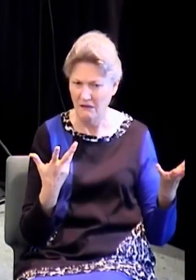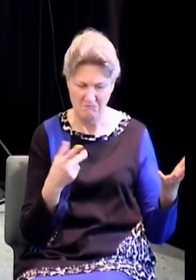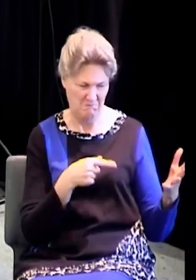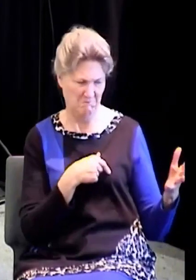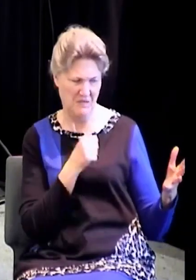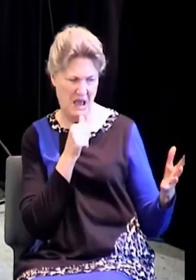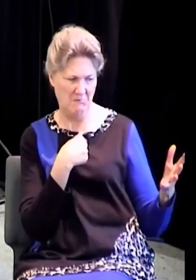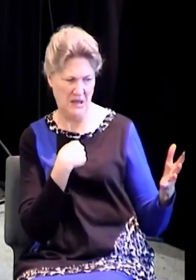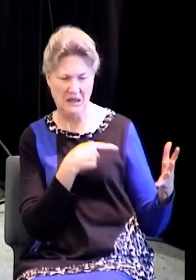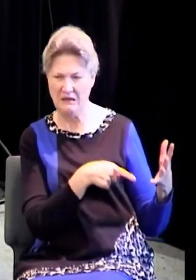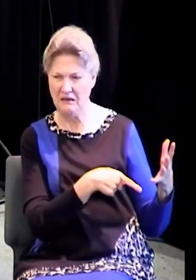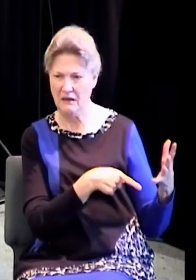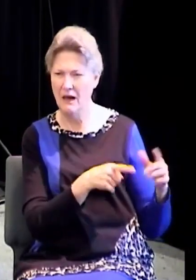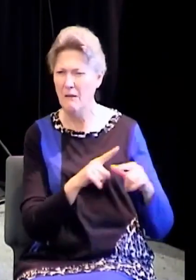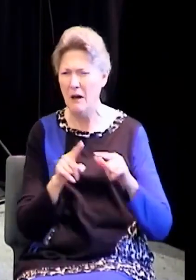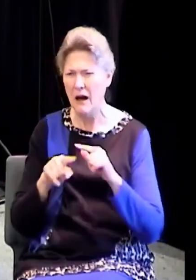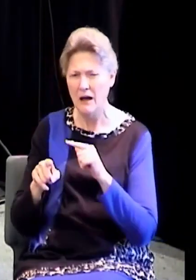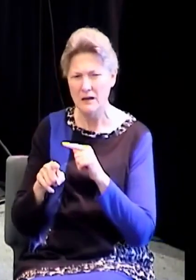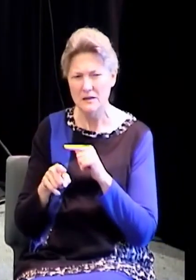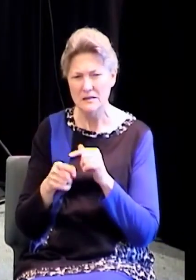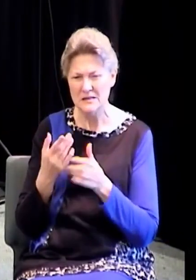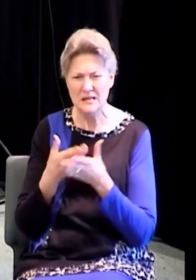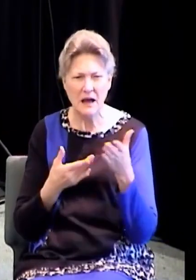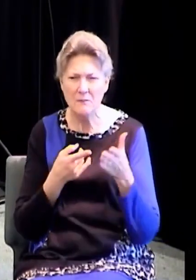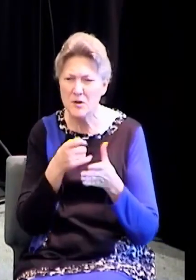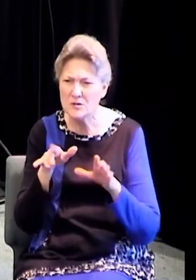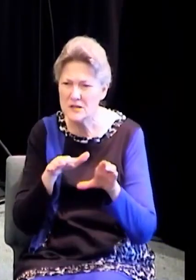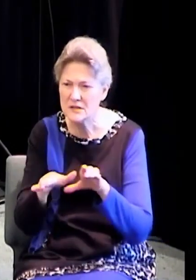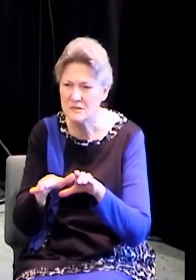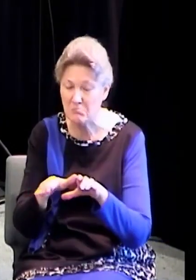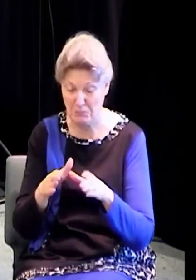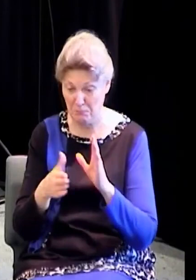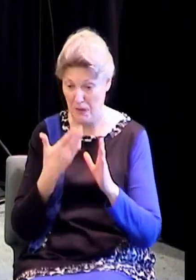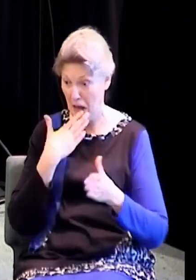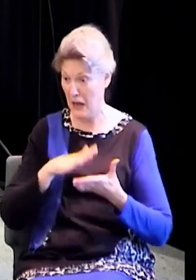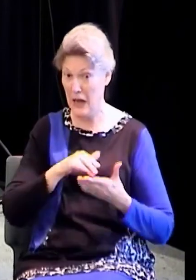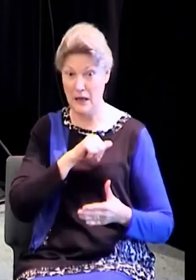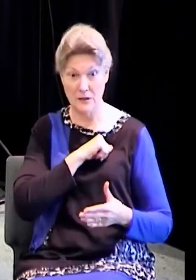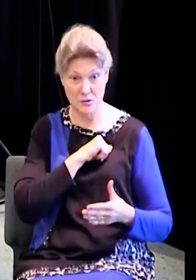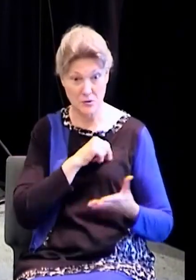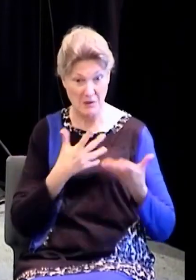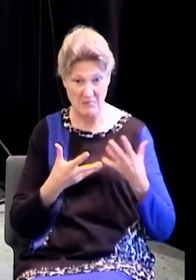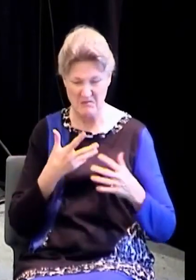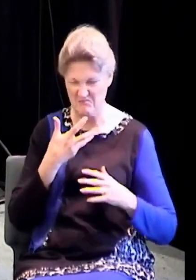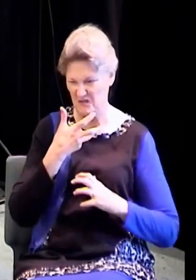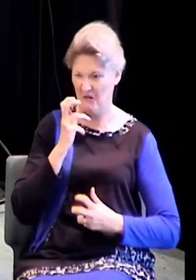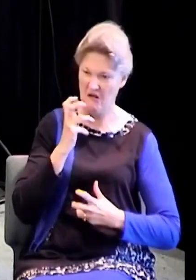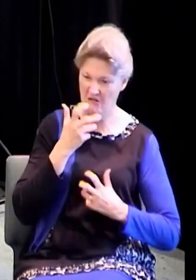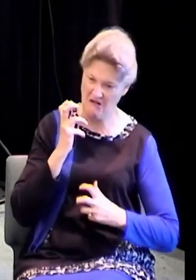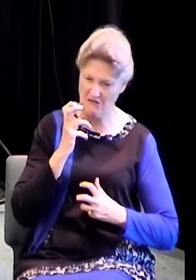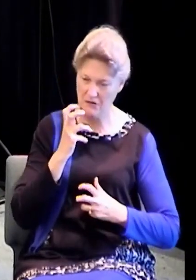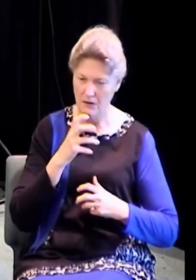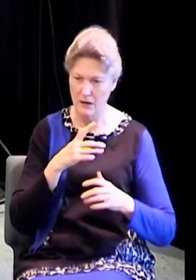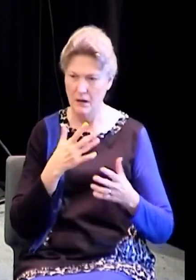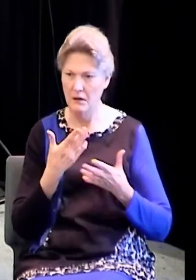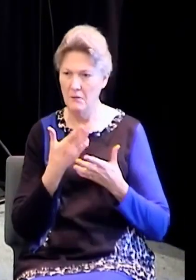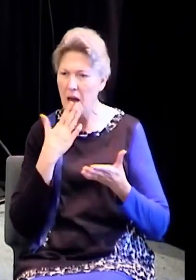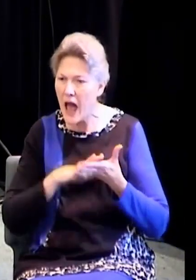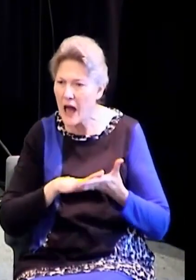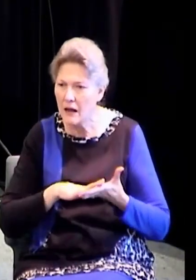I don't want to miss it. I'm not perfect, God. Can't you just accept that? Yeah, but I've